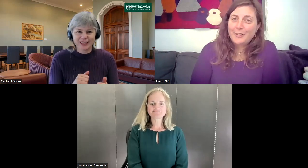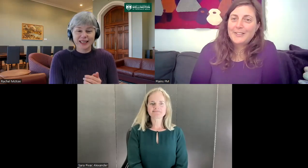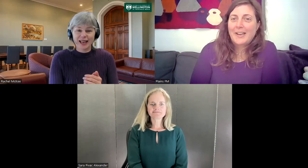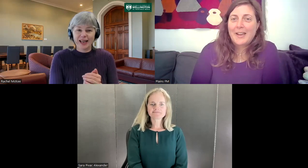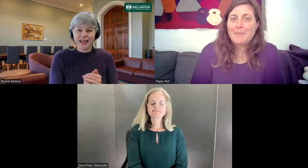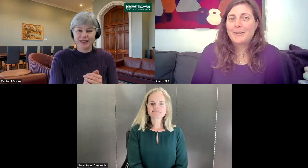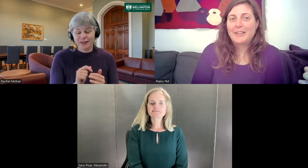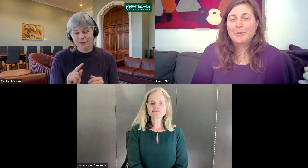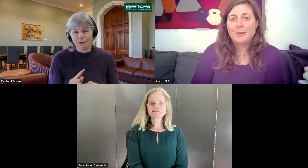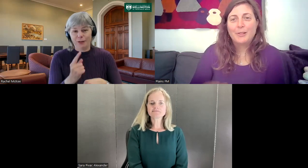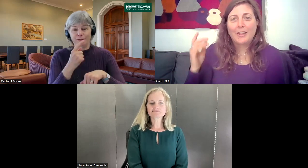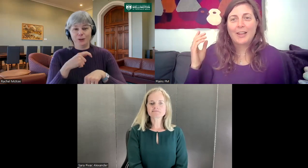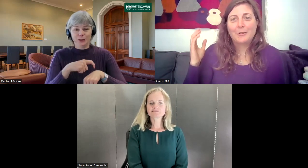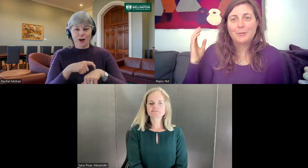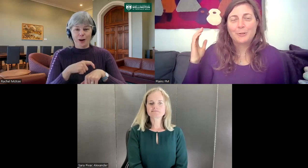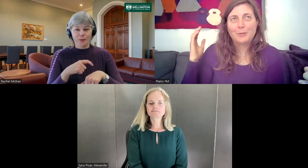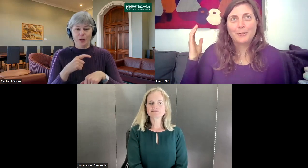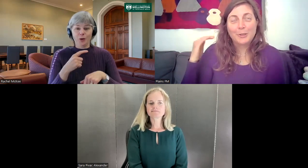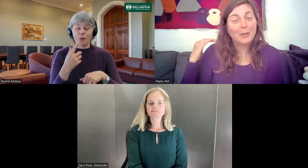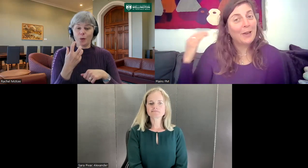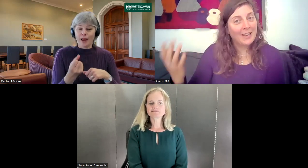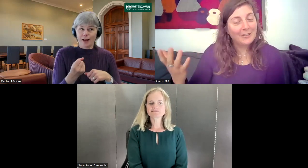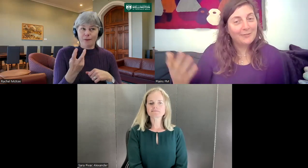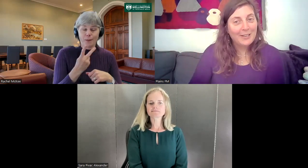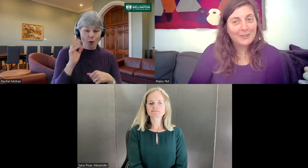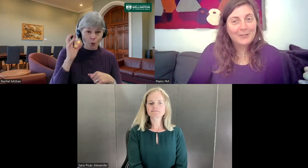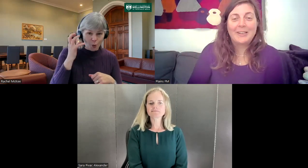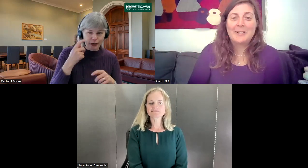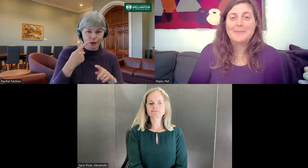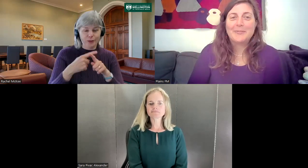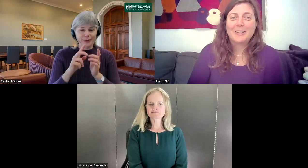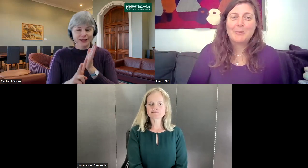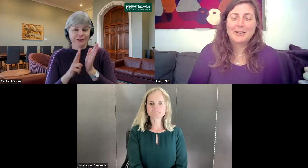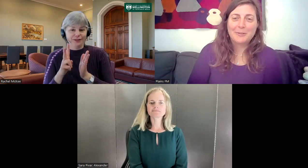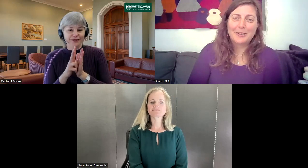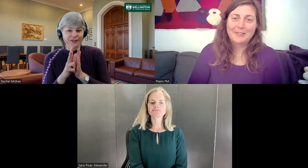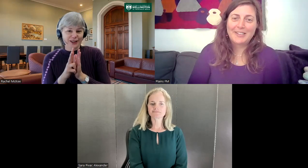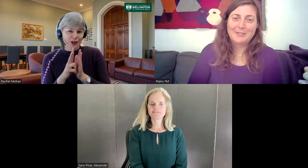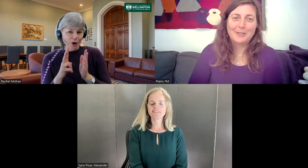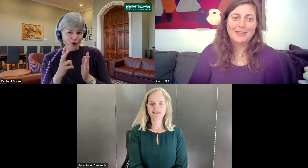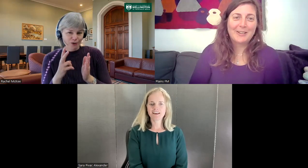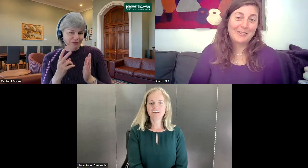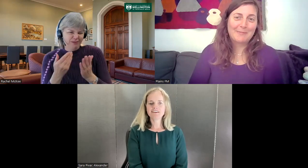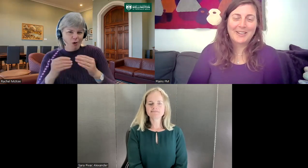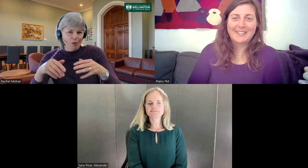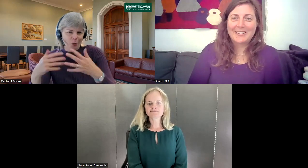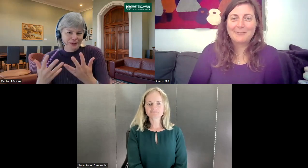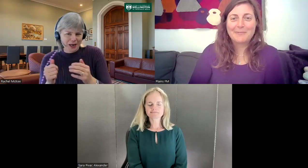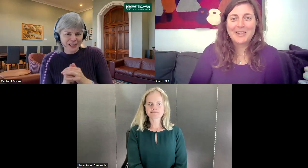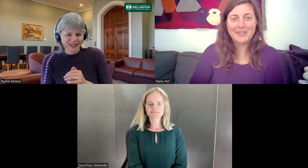first time, both an audio and a video speak up court editor show. So that's something exciting for me as